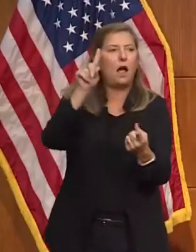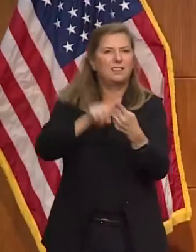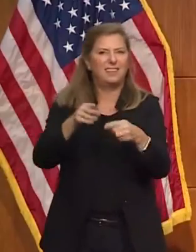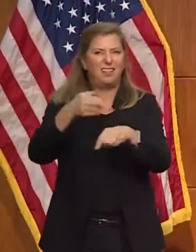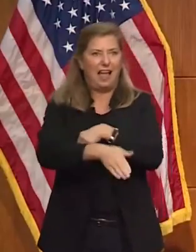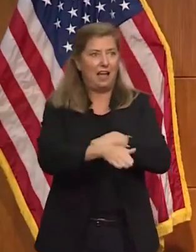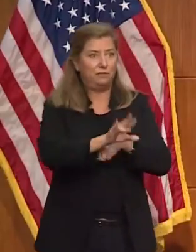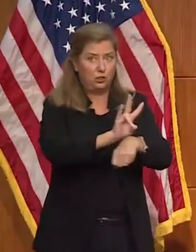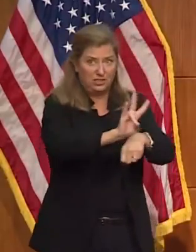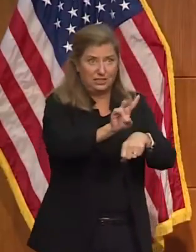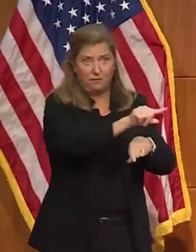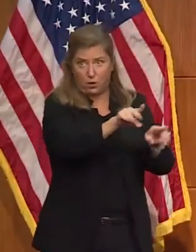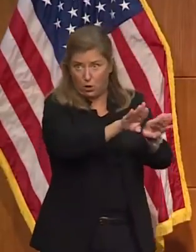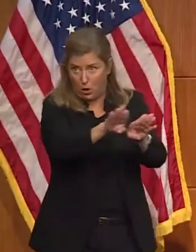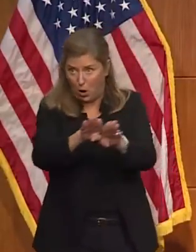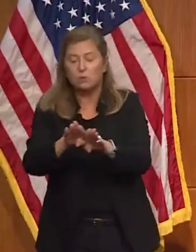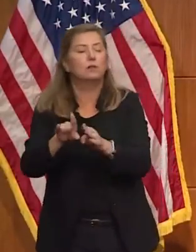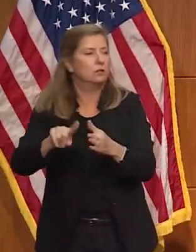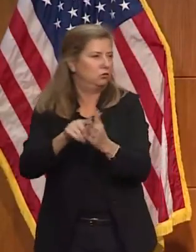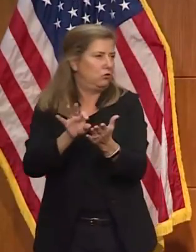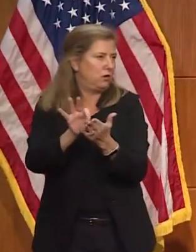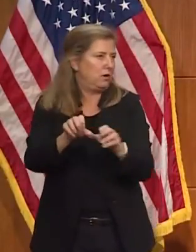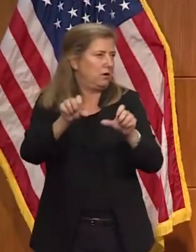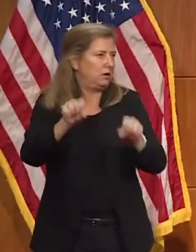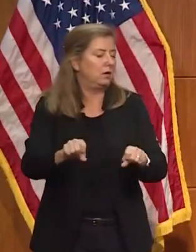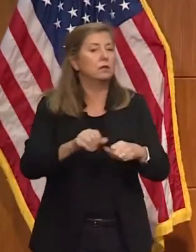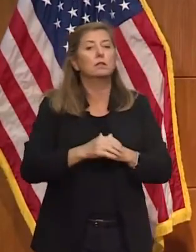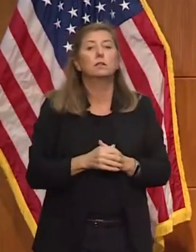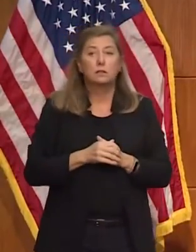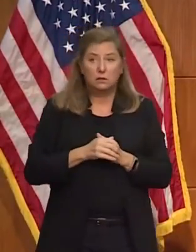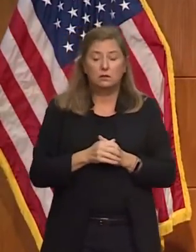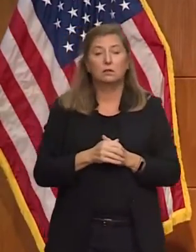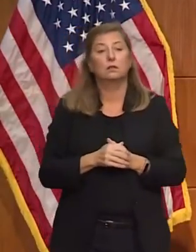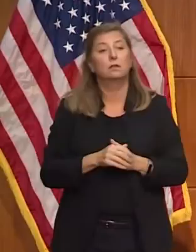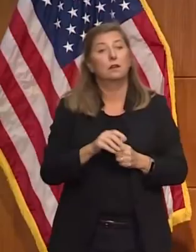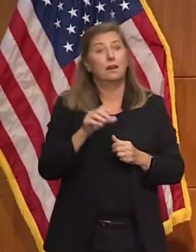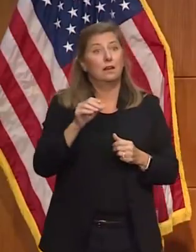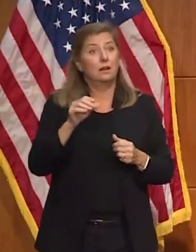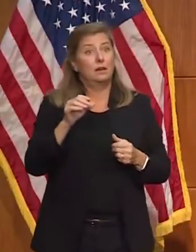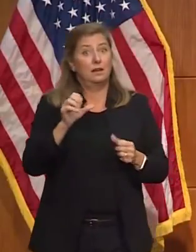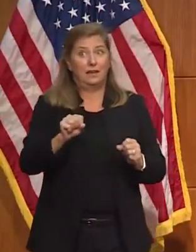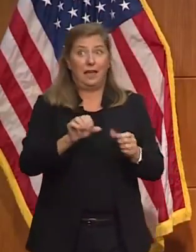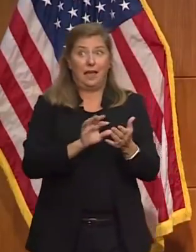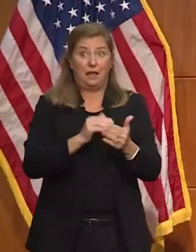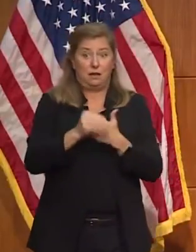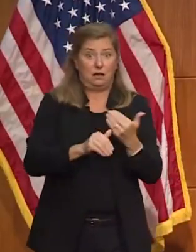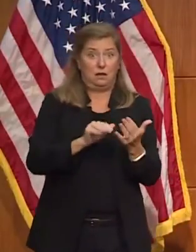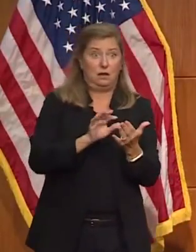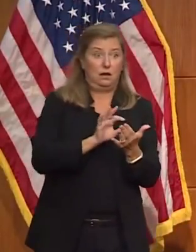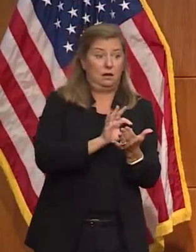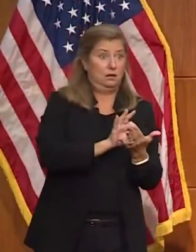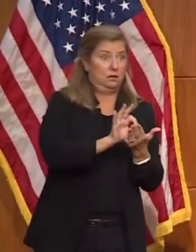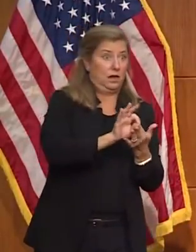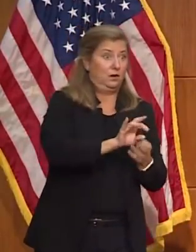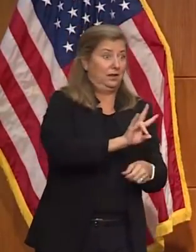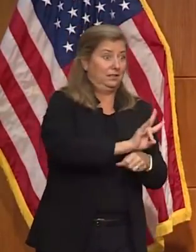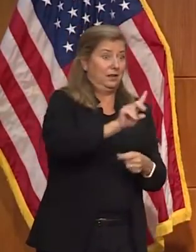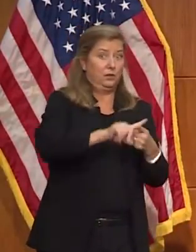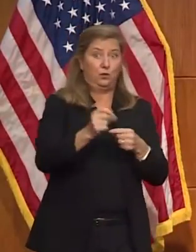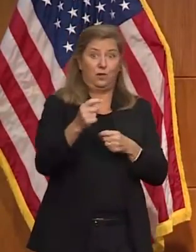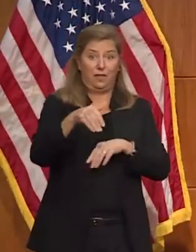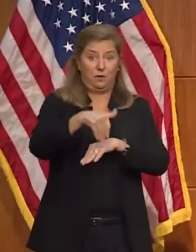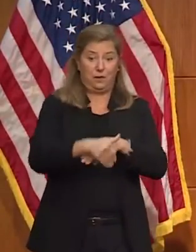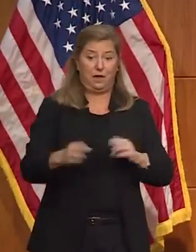Department of Elections gave localities a cutoff time of 11 p.m. to stop processing ballots and report those numbers.